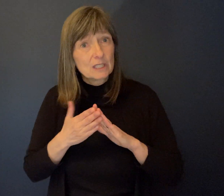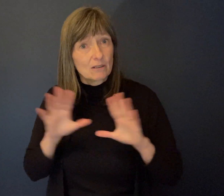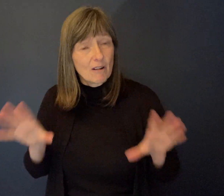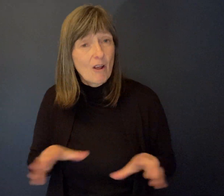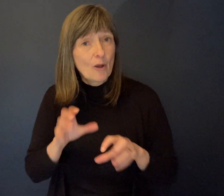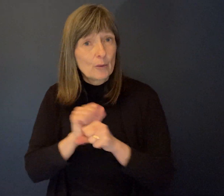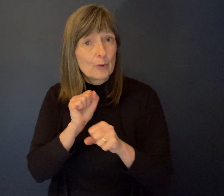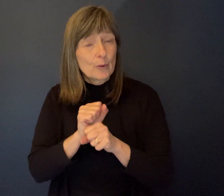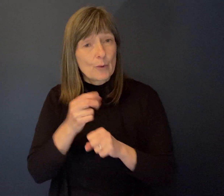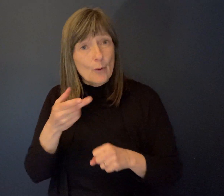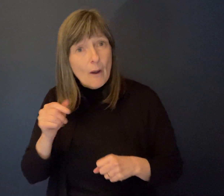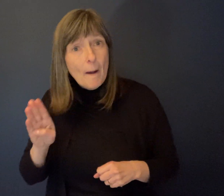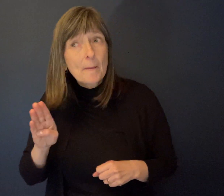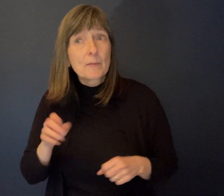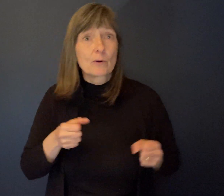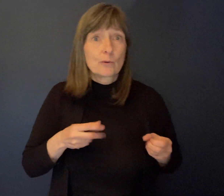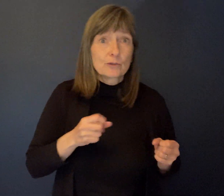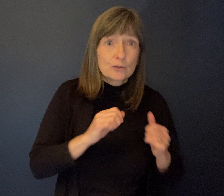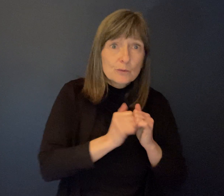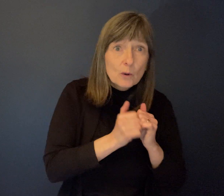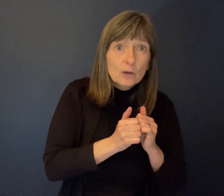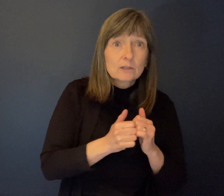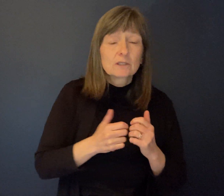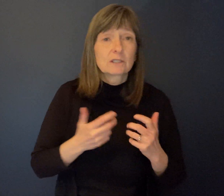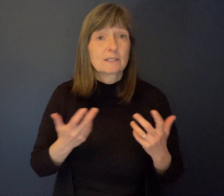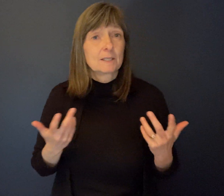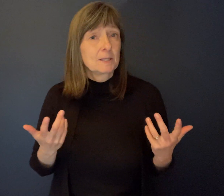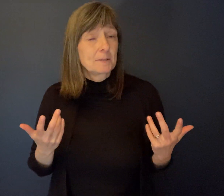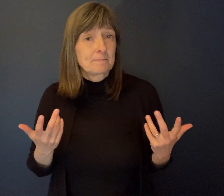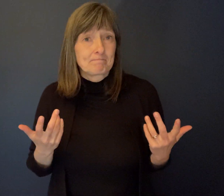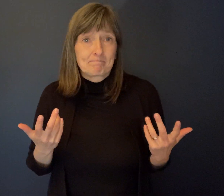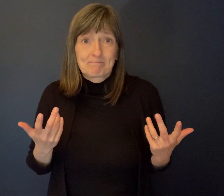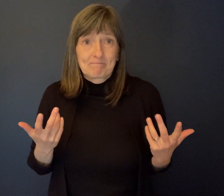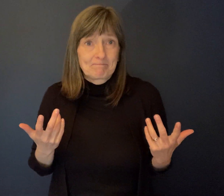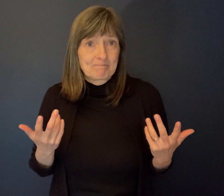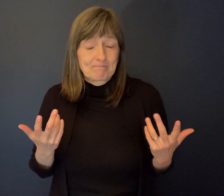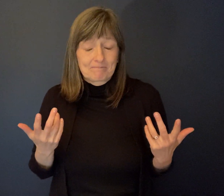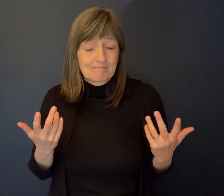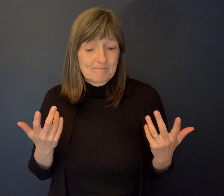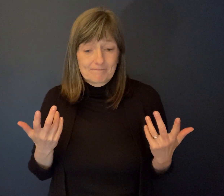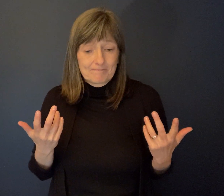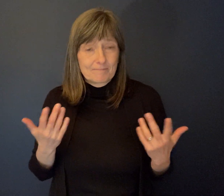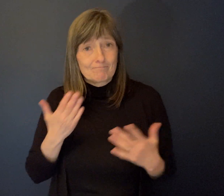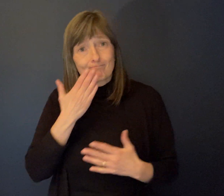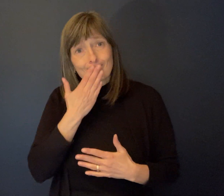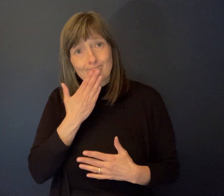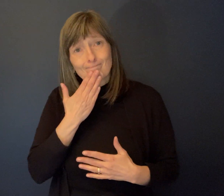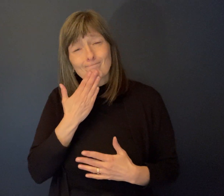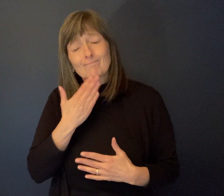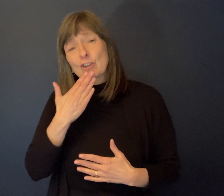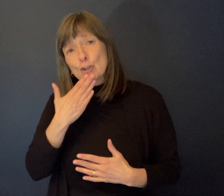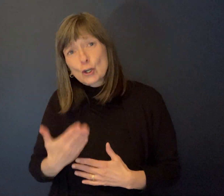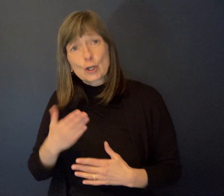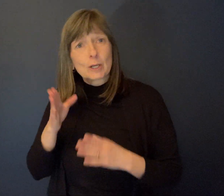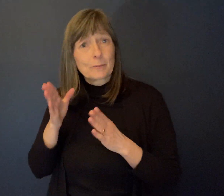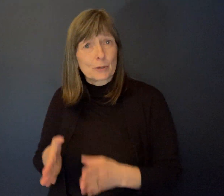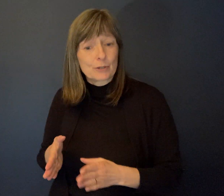Hub, wheelchair sports, and just a genuine individual who cared. I remember her name.